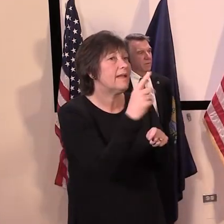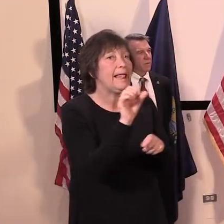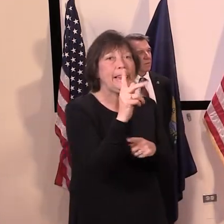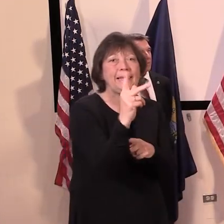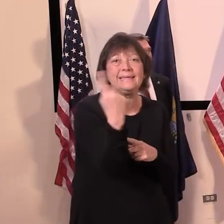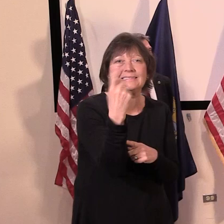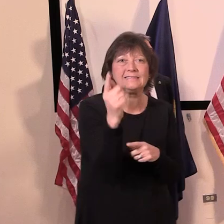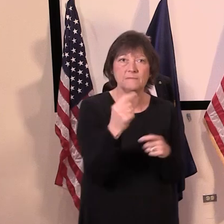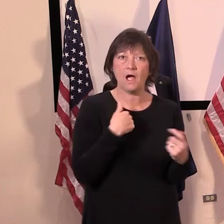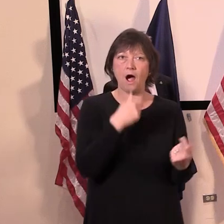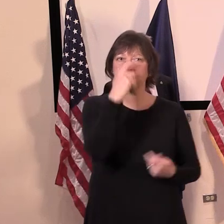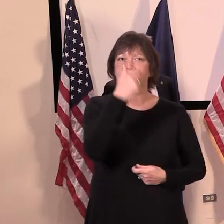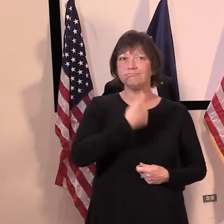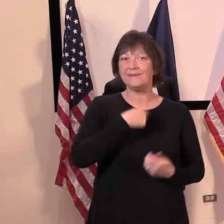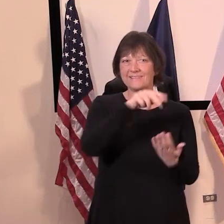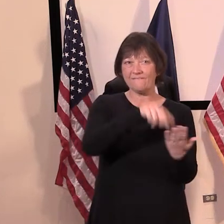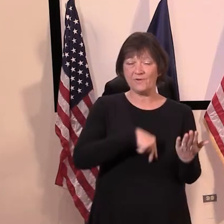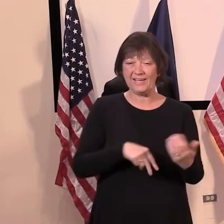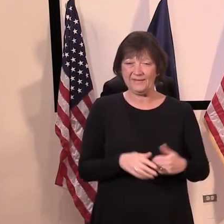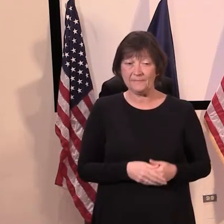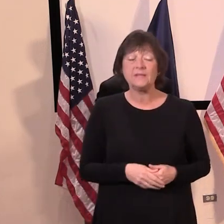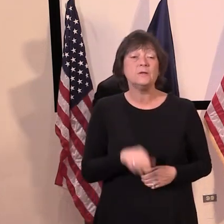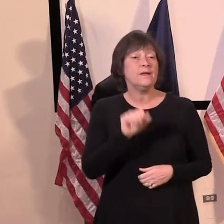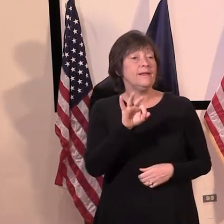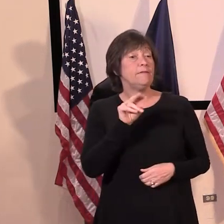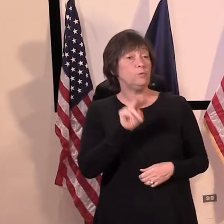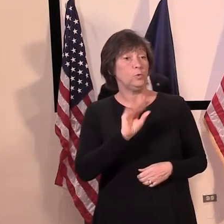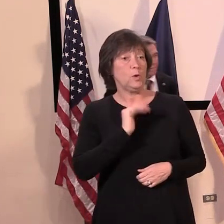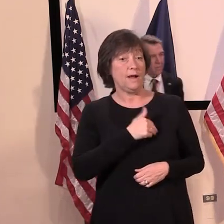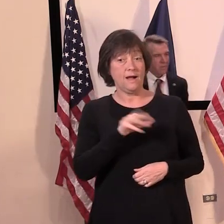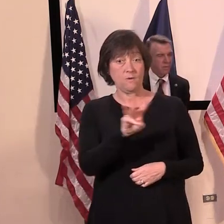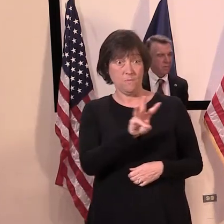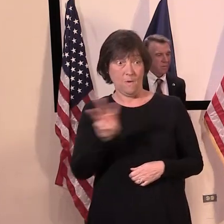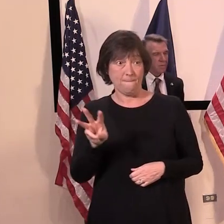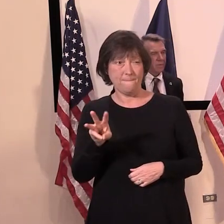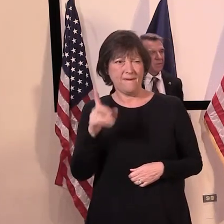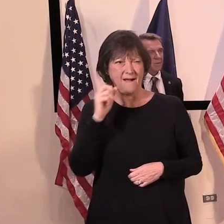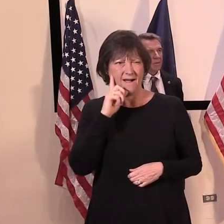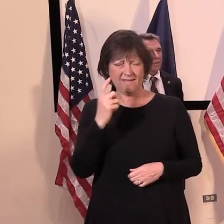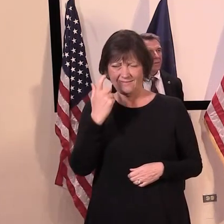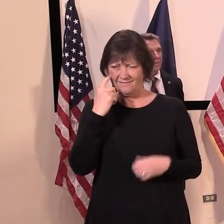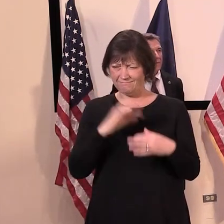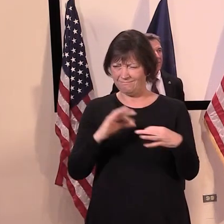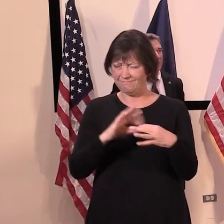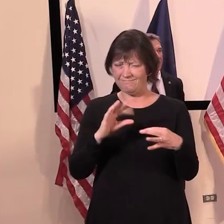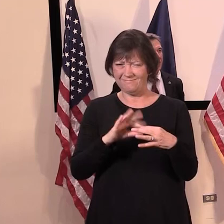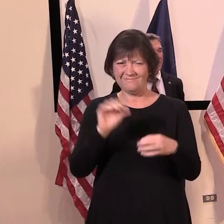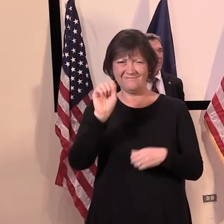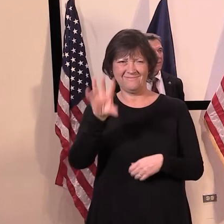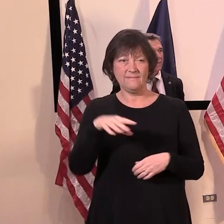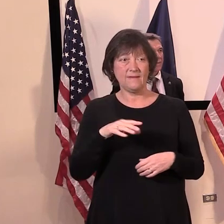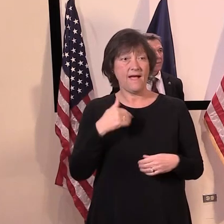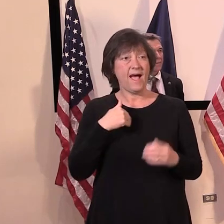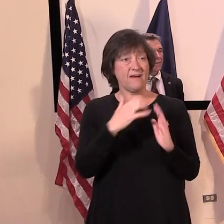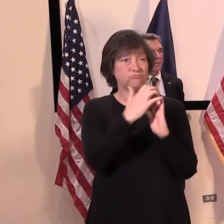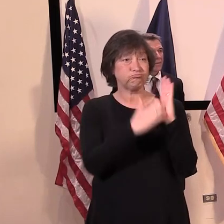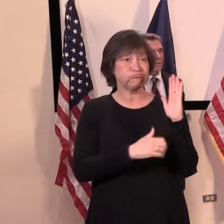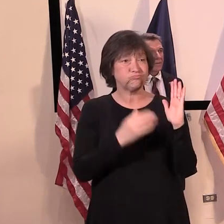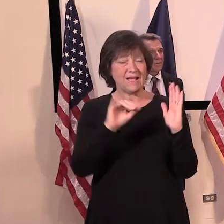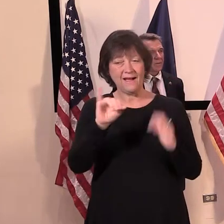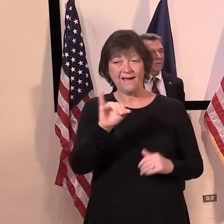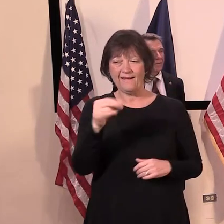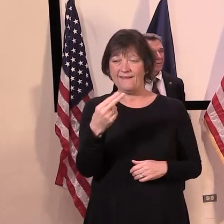I'd be interested in seeing that. So Wilson, if you do go to our website, and I think it was provided in the media briefing, we do have information about